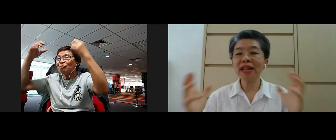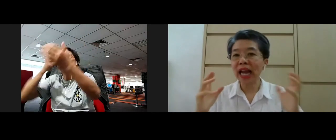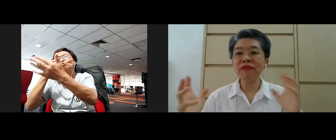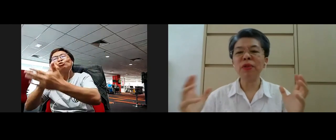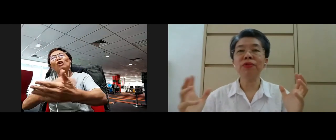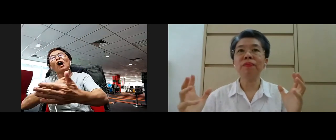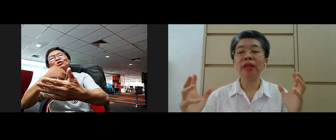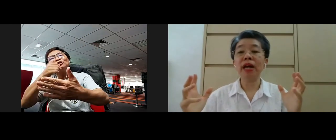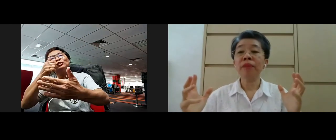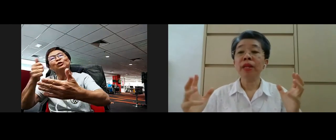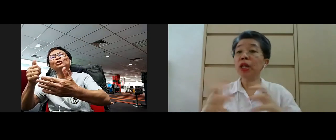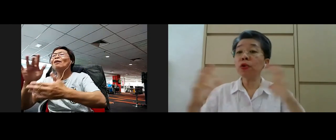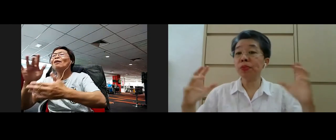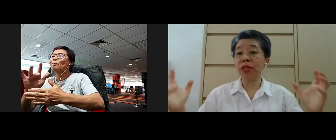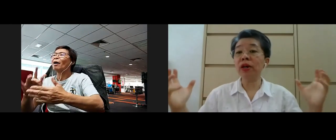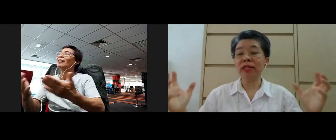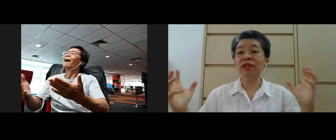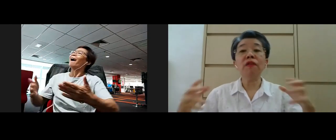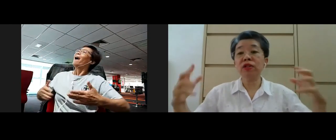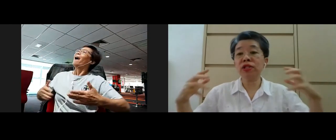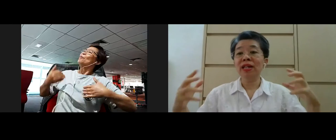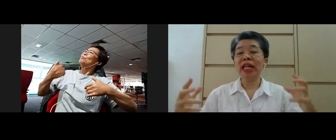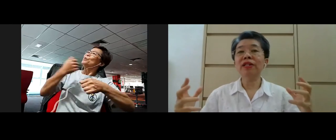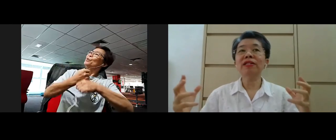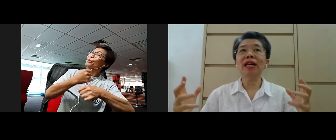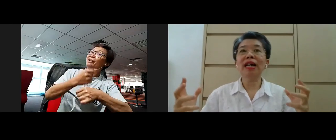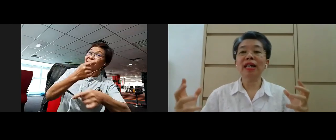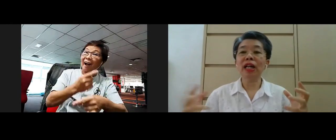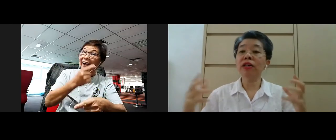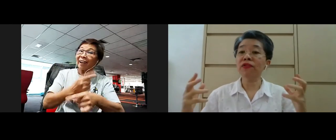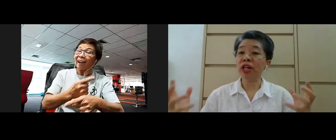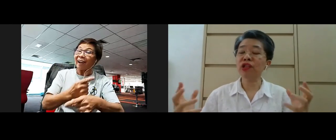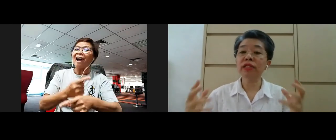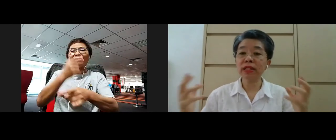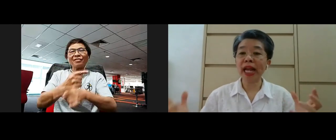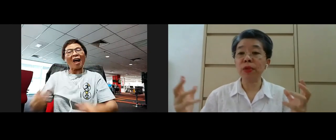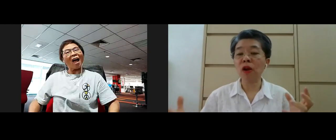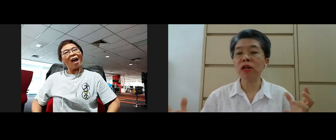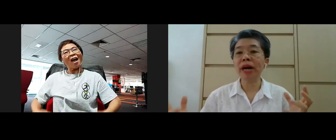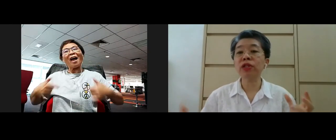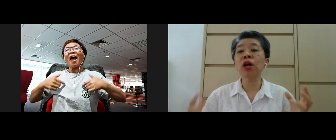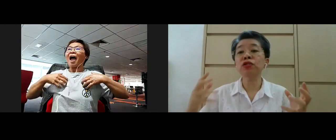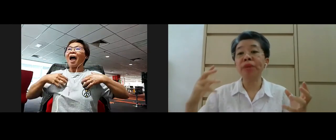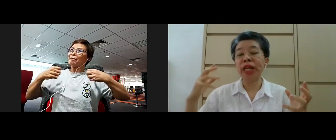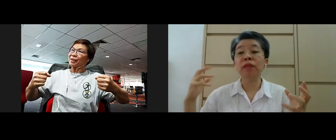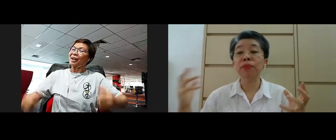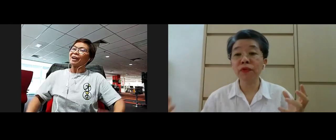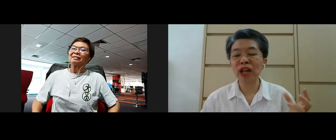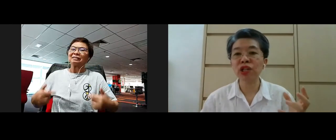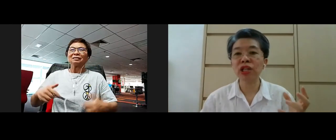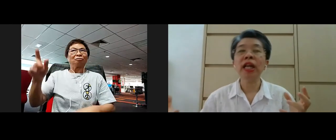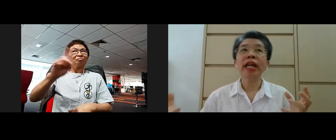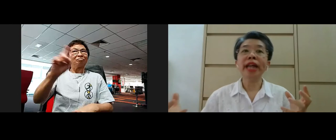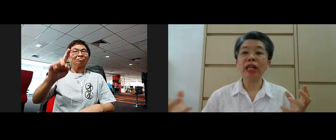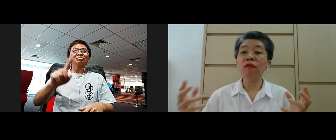the right livelihood yeah it goes beyond you know of course you know a lot of traditional texts will talk about not to be in the